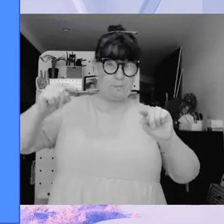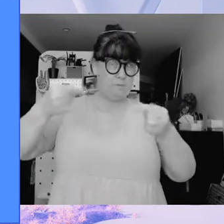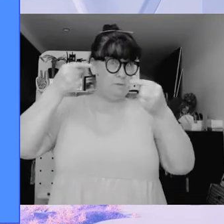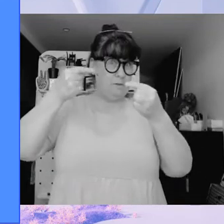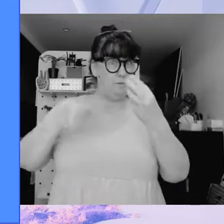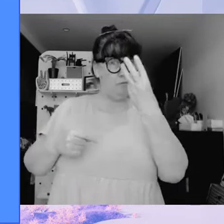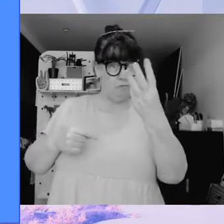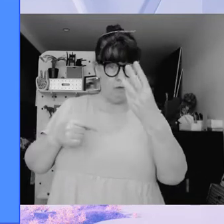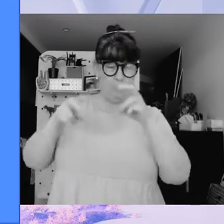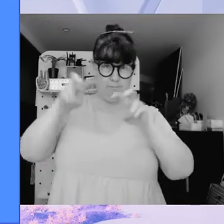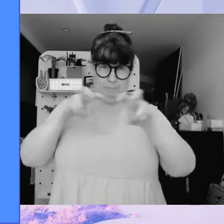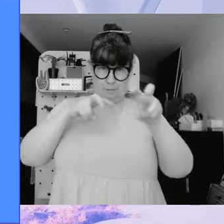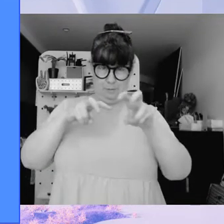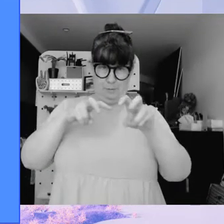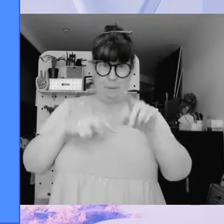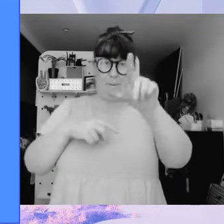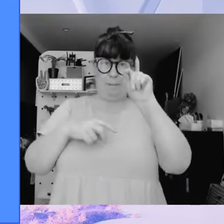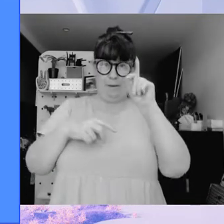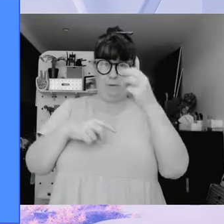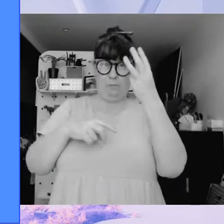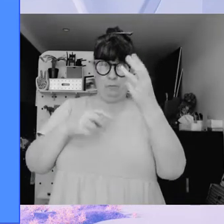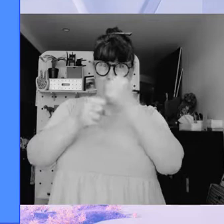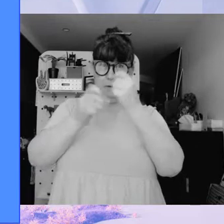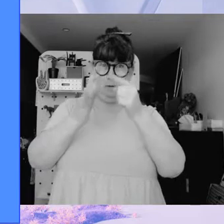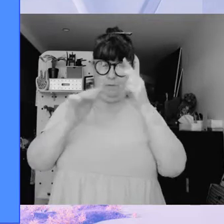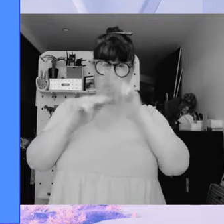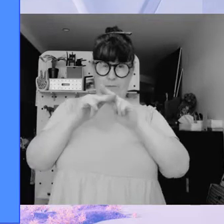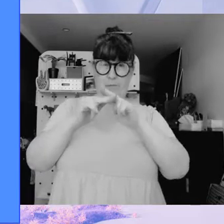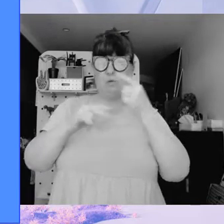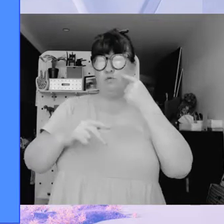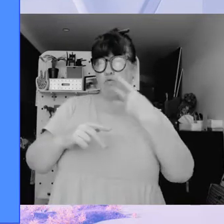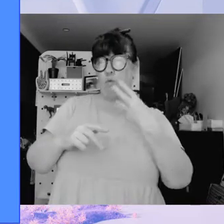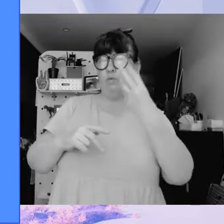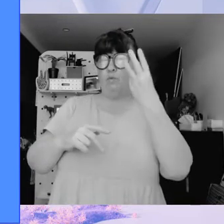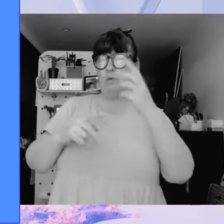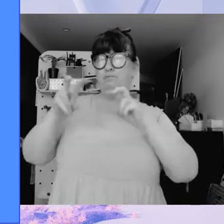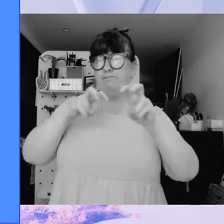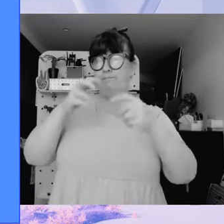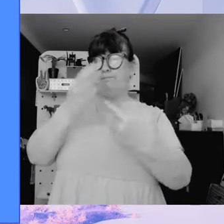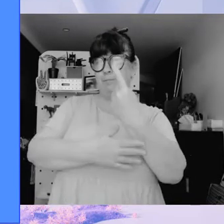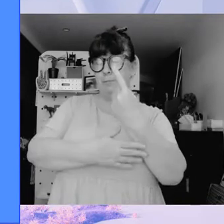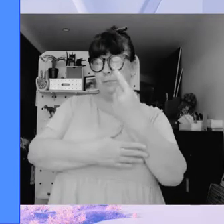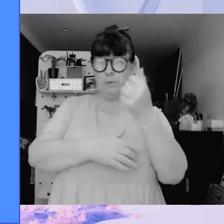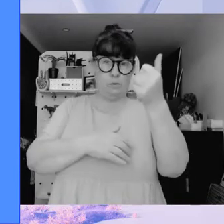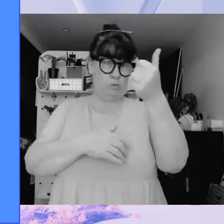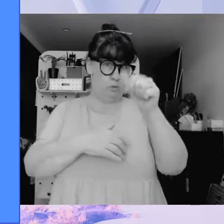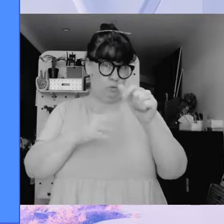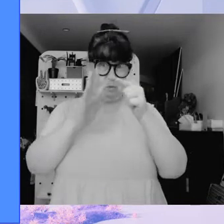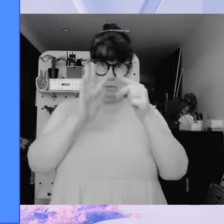hi this challenge is three actions pick three gifts and show the three actions that go with it what